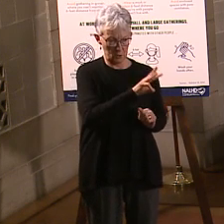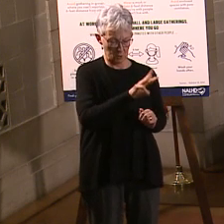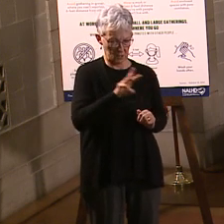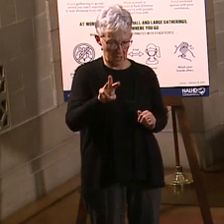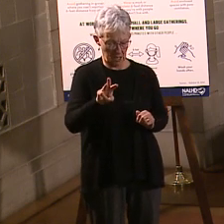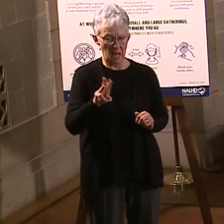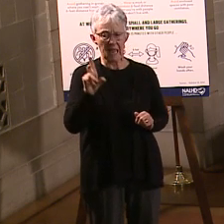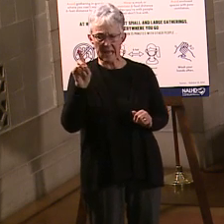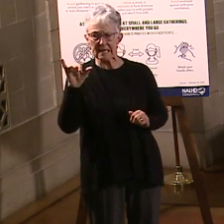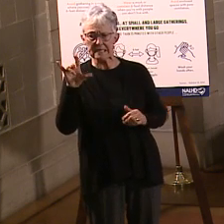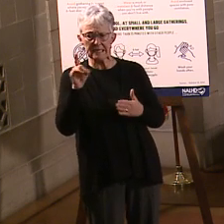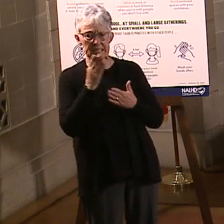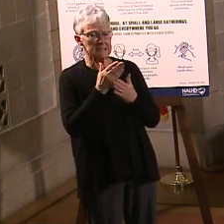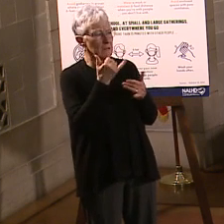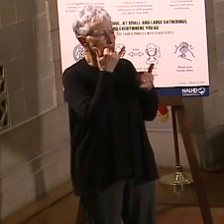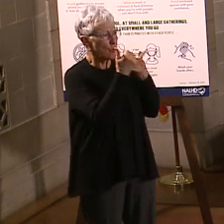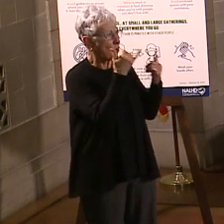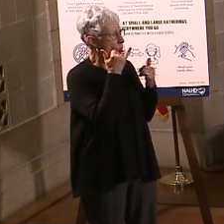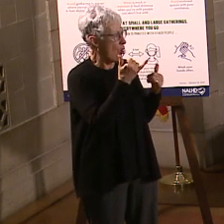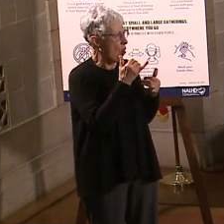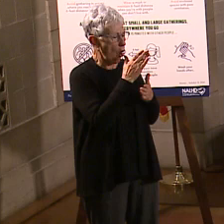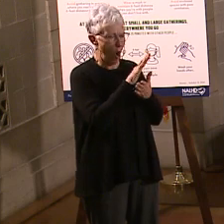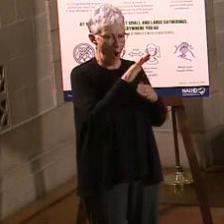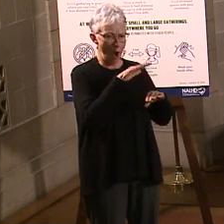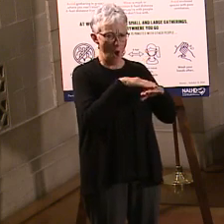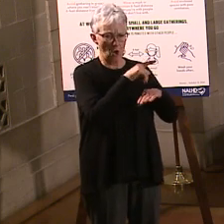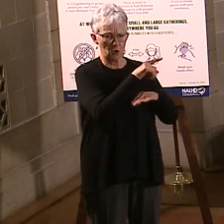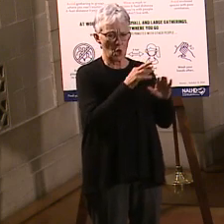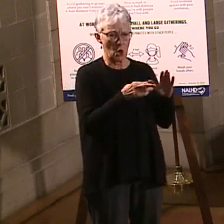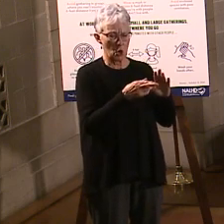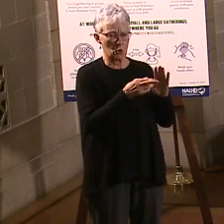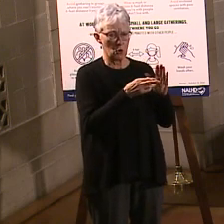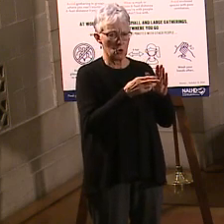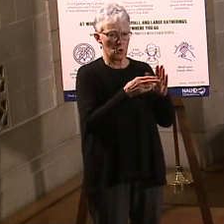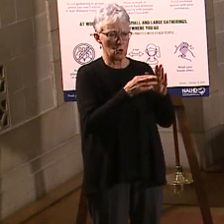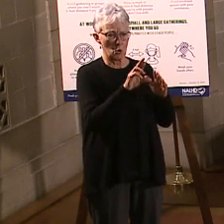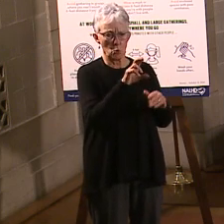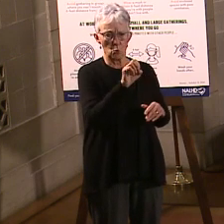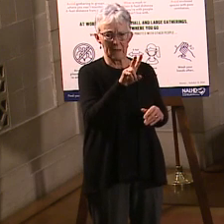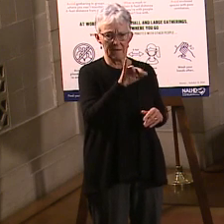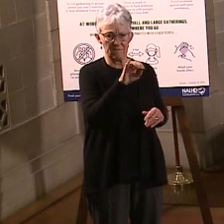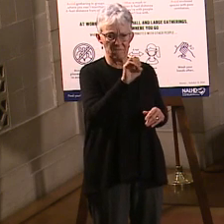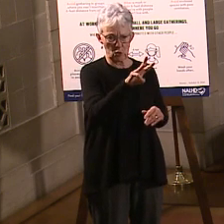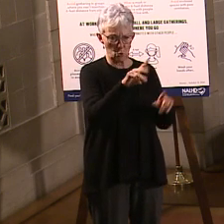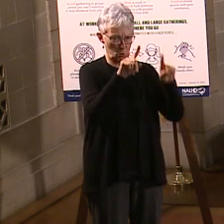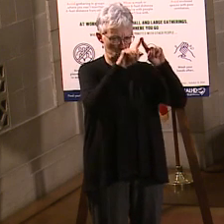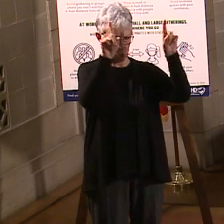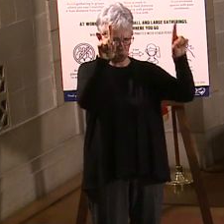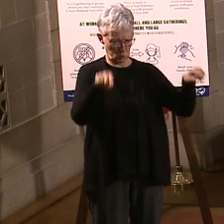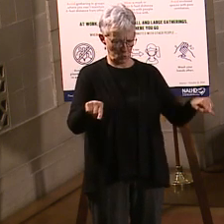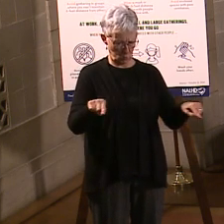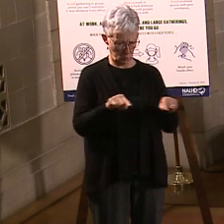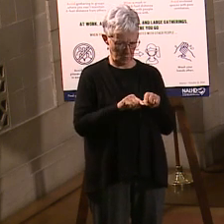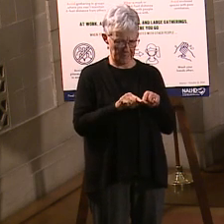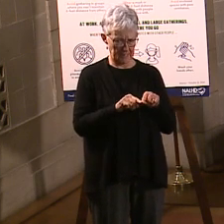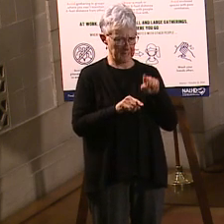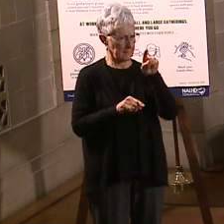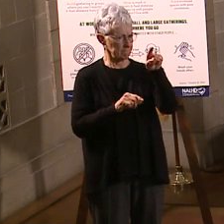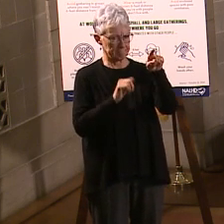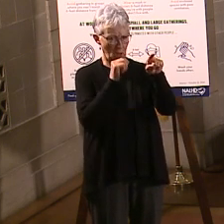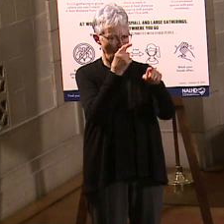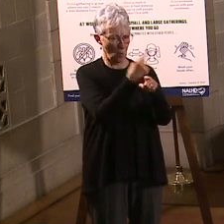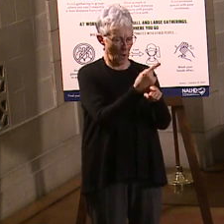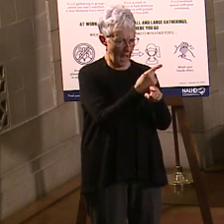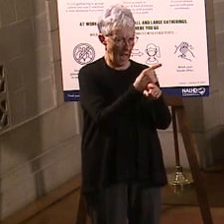screen where there was one field that didn't map correctly on that field, but super simple thing, and the data underneath was fine. So we